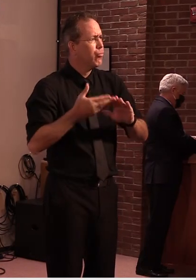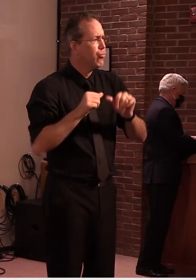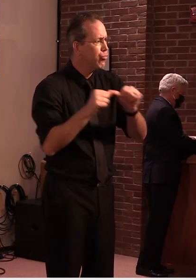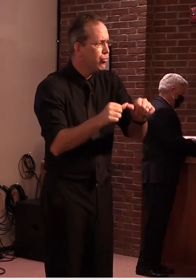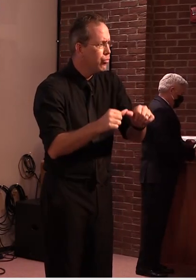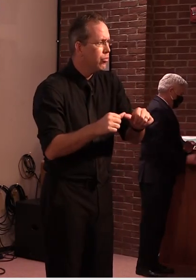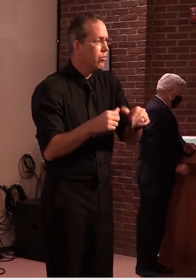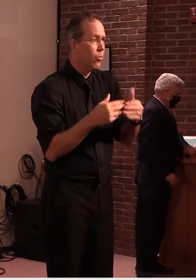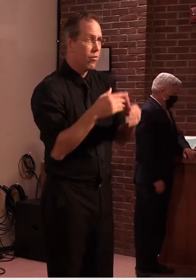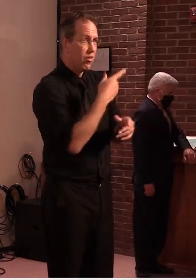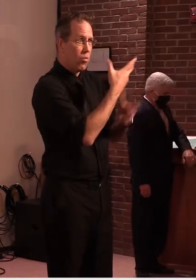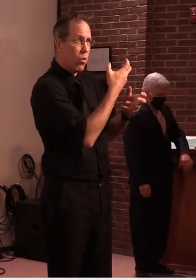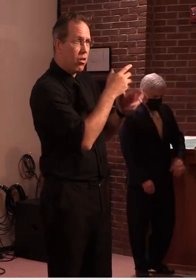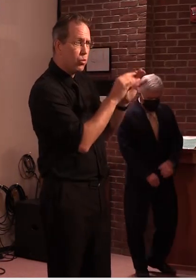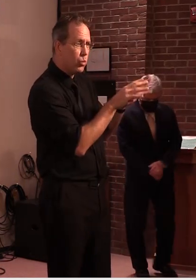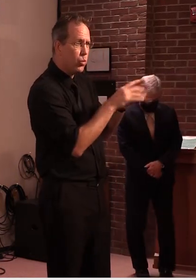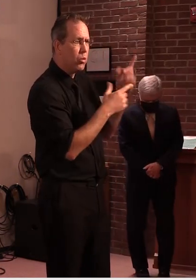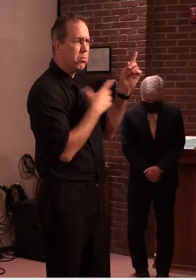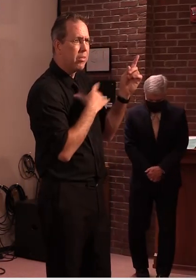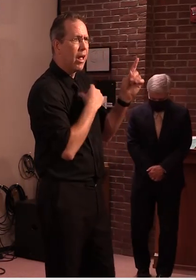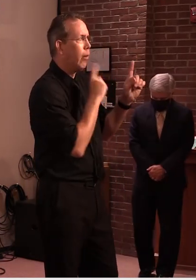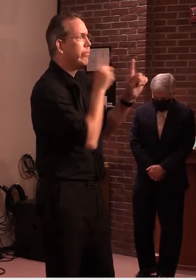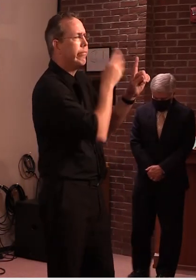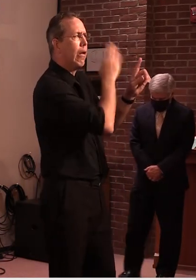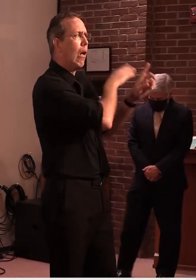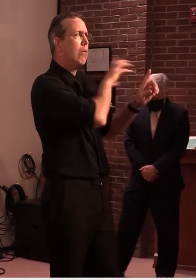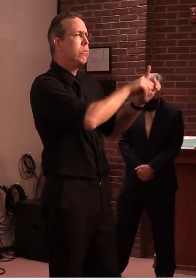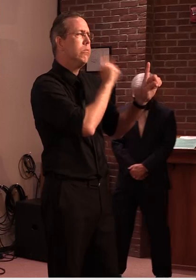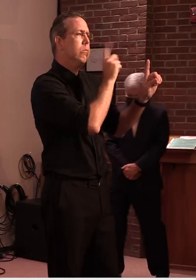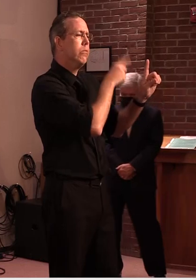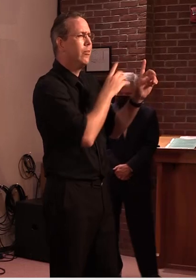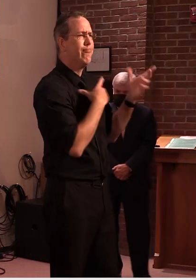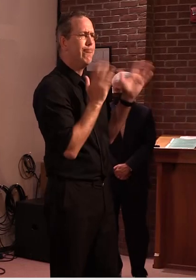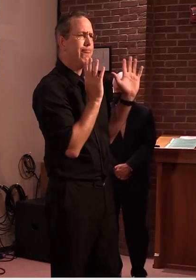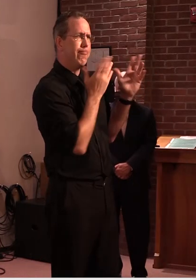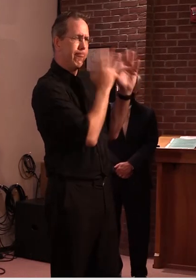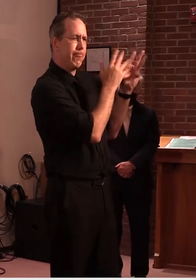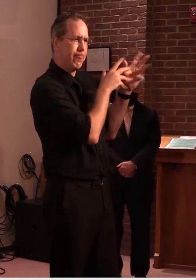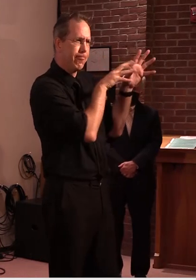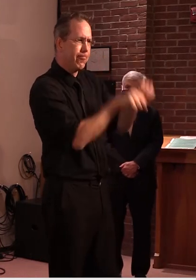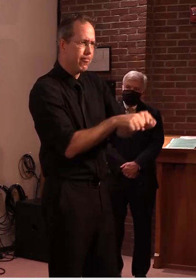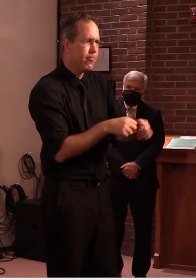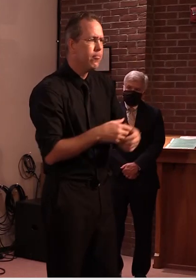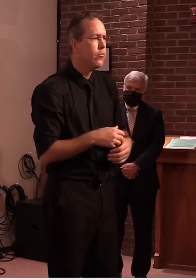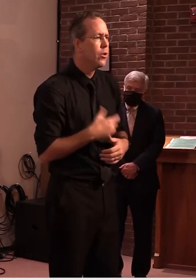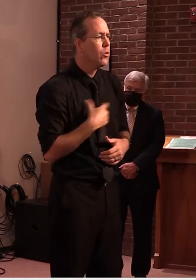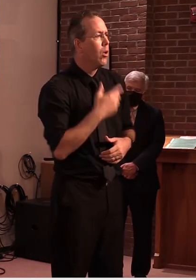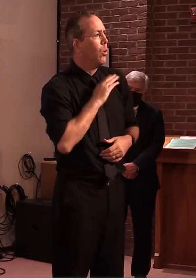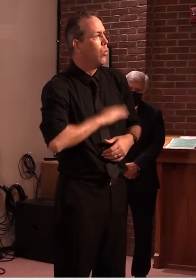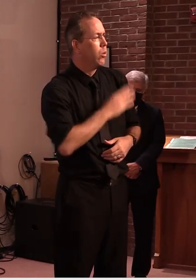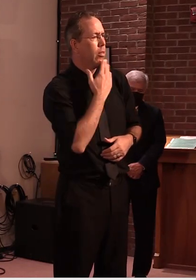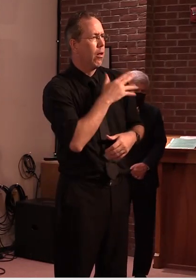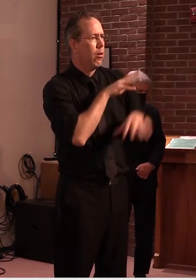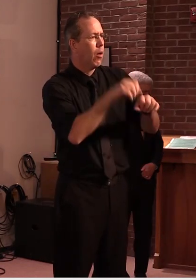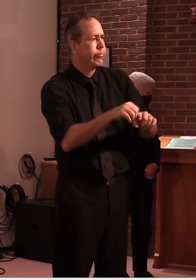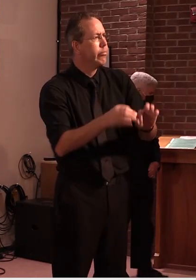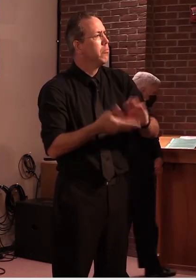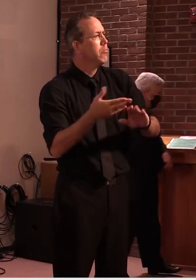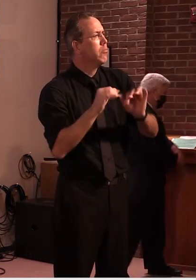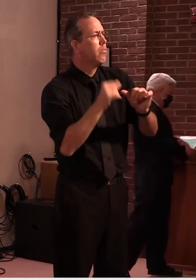but it sounds as though uh this is a solution that will will keep the business here in vermont so uh from that standpoint uh